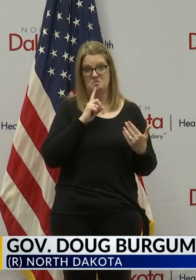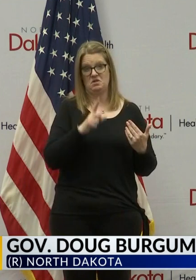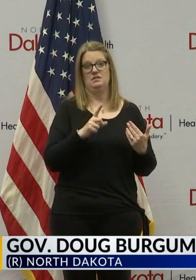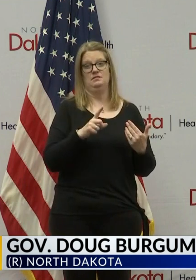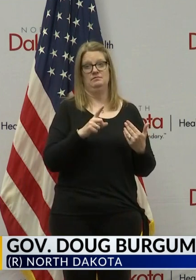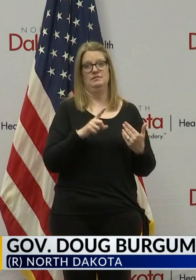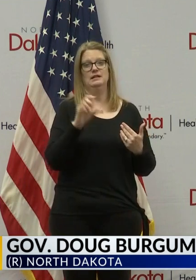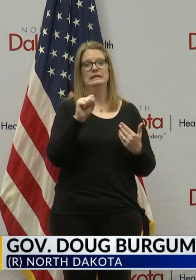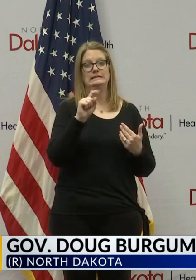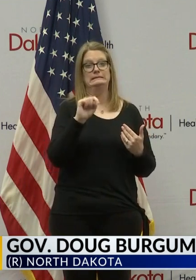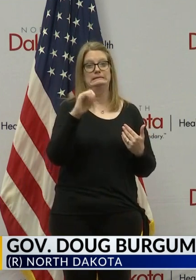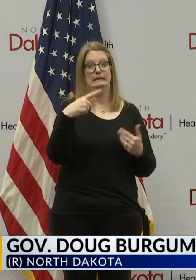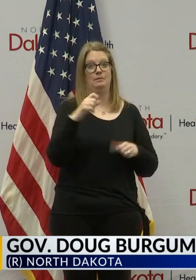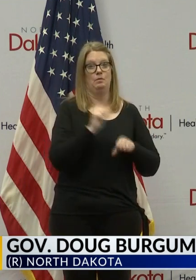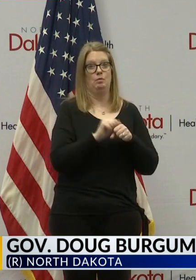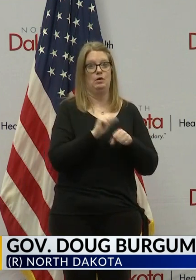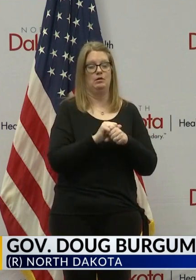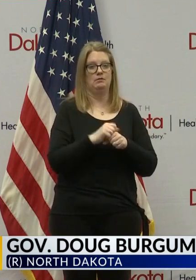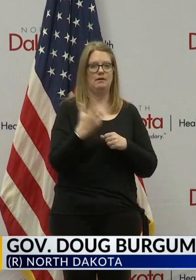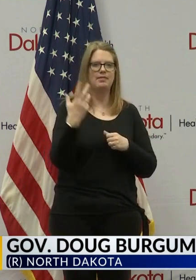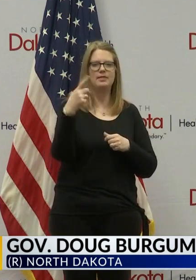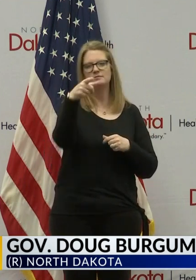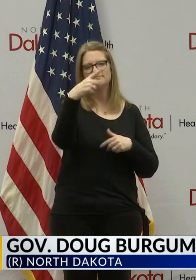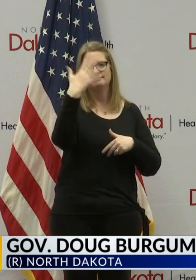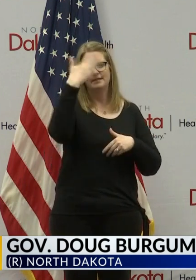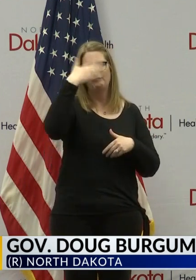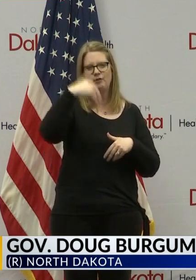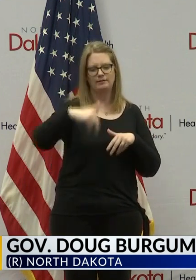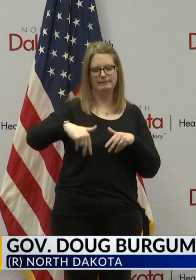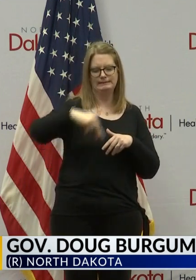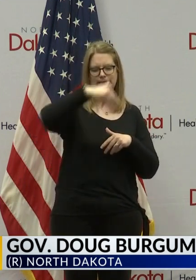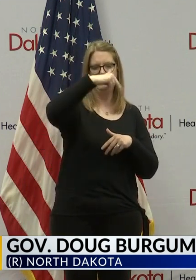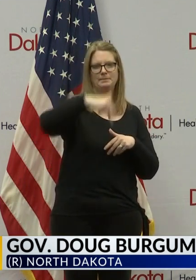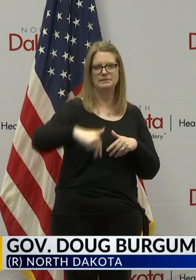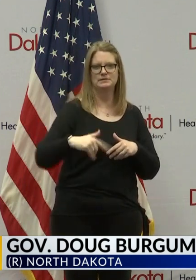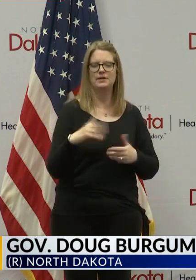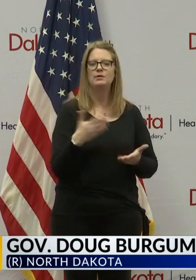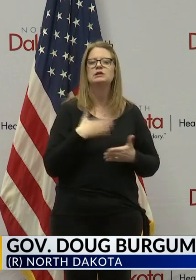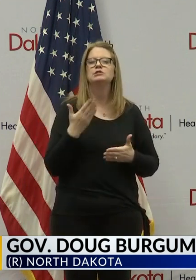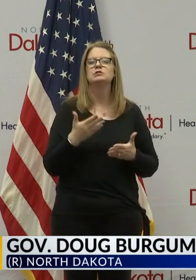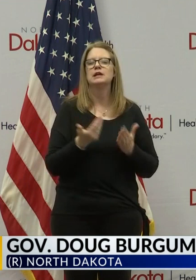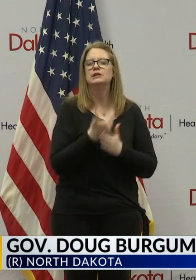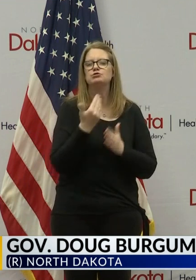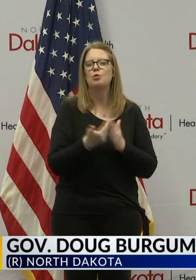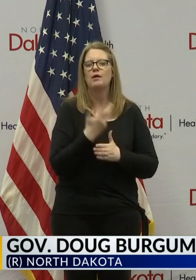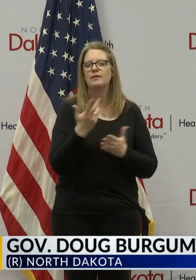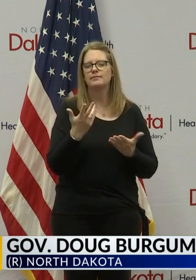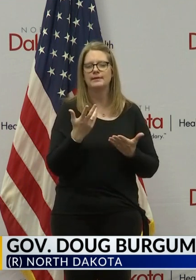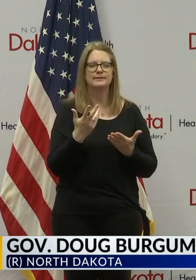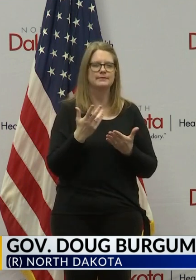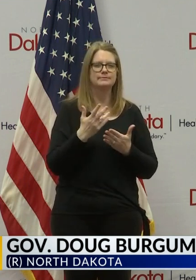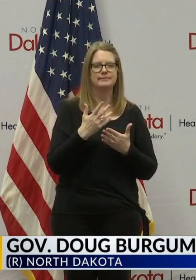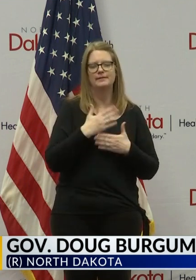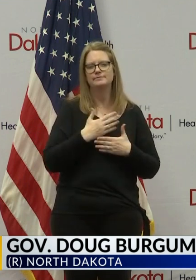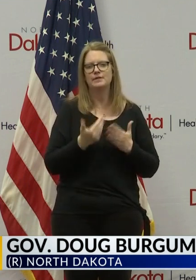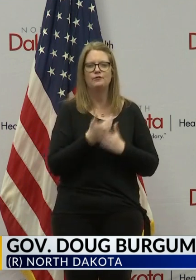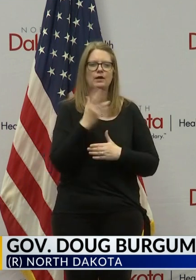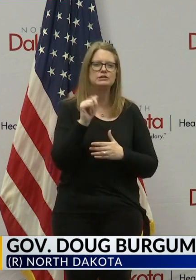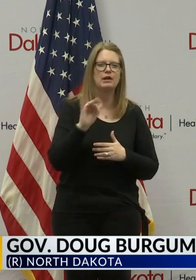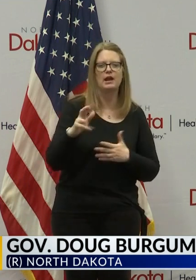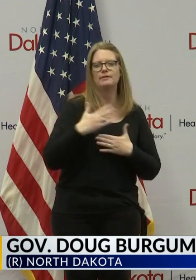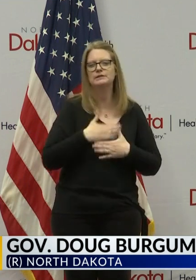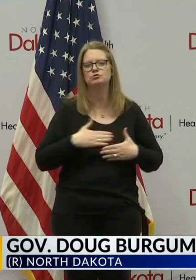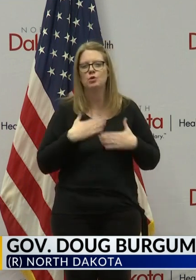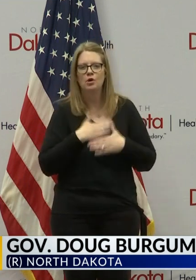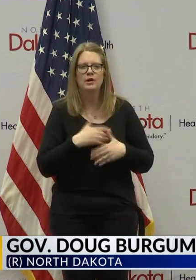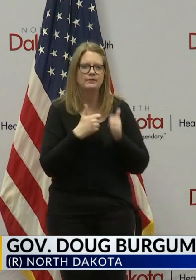step work on the Capitol steps out in front. So enjoy the fresh air, get exercise, stay healthy, and keep